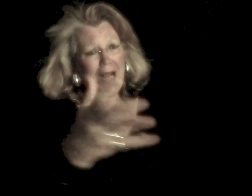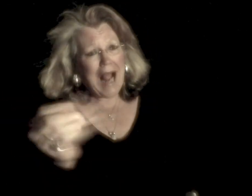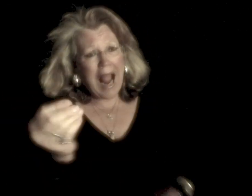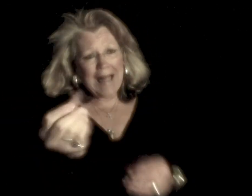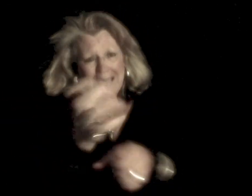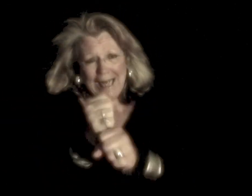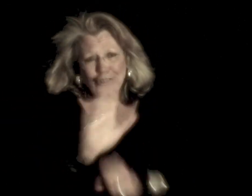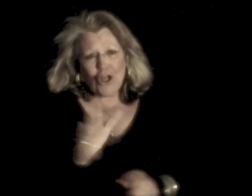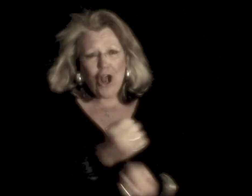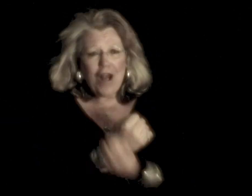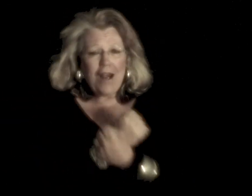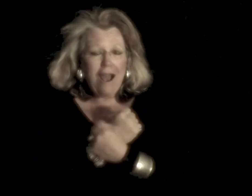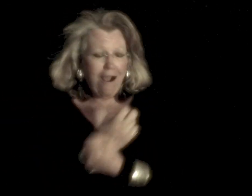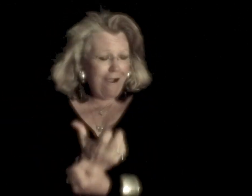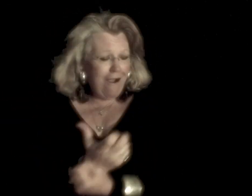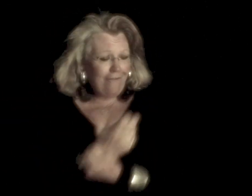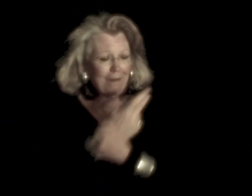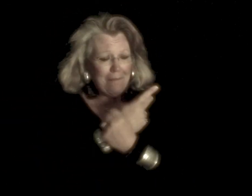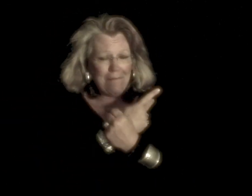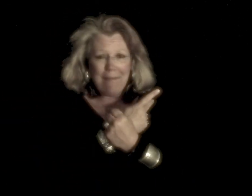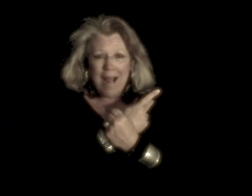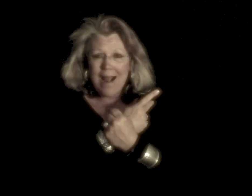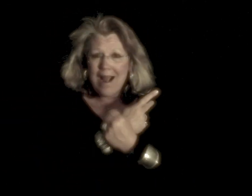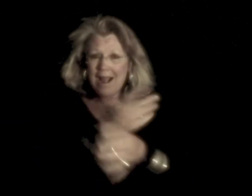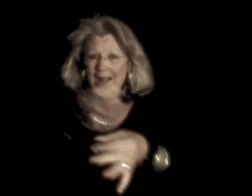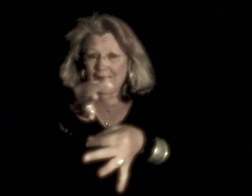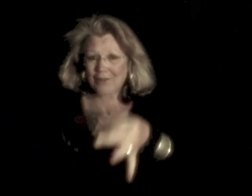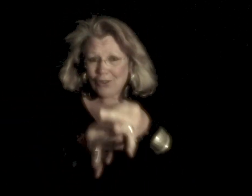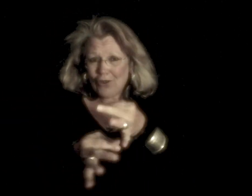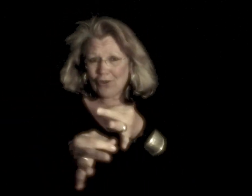and get not more than in return.